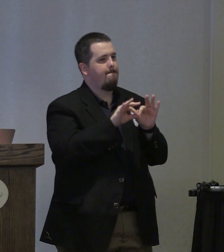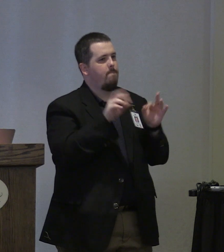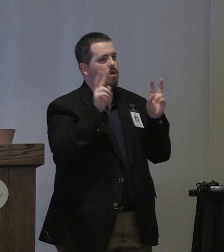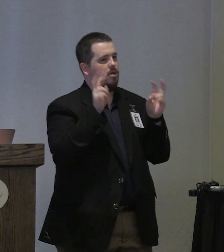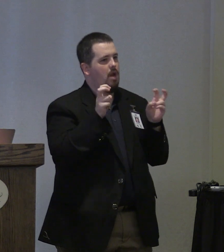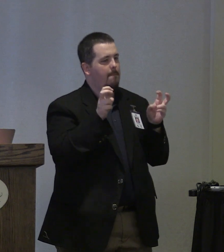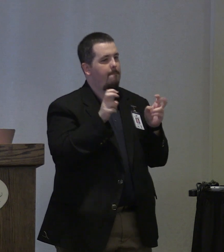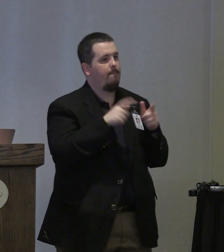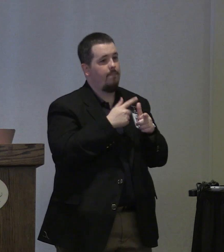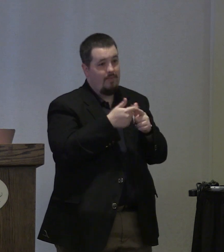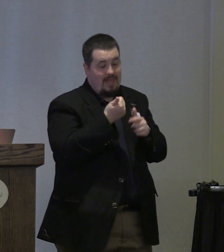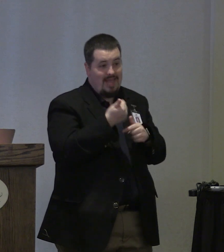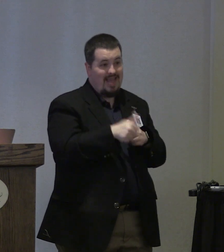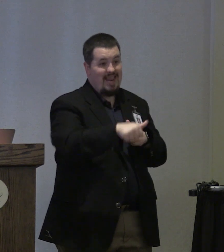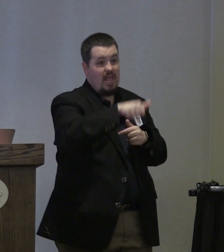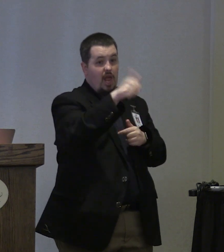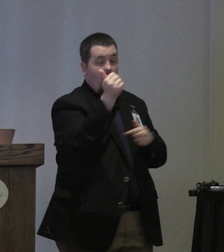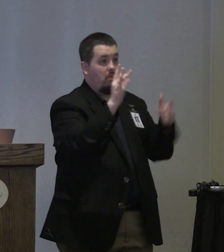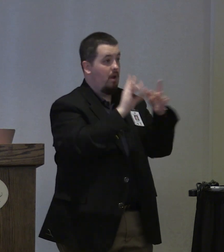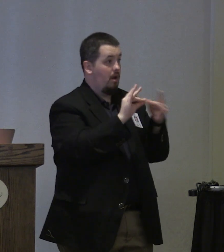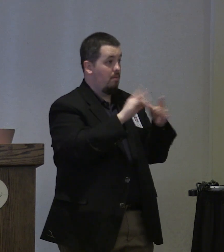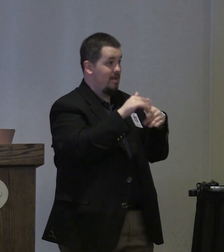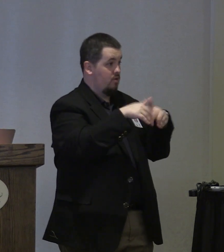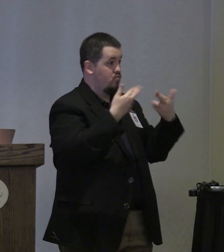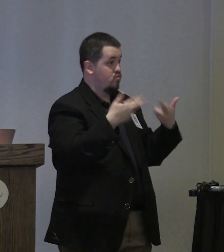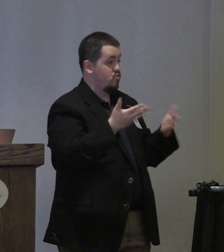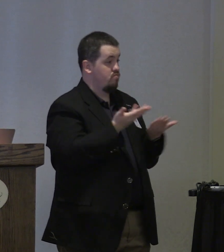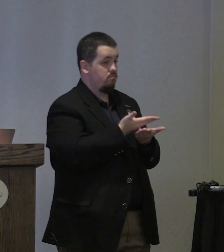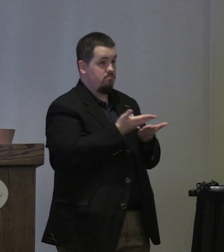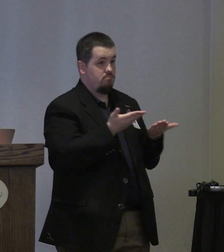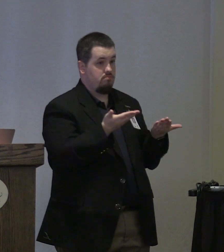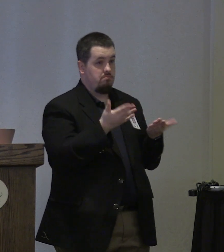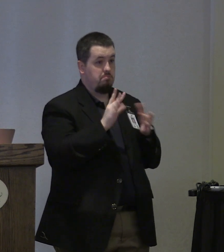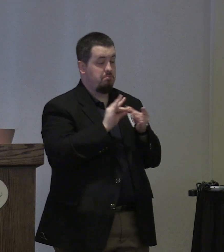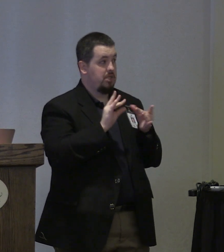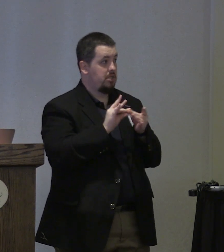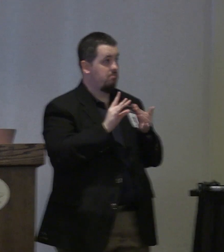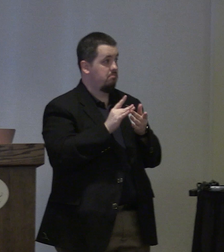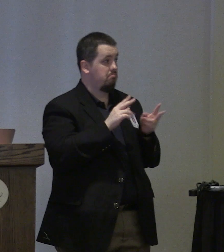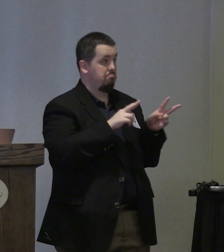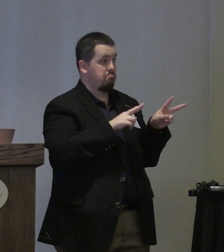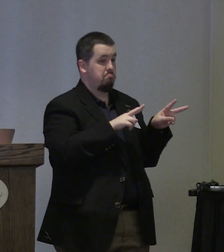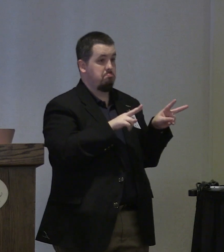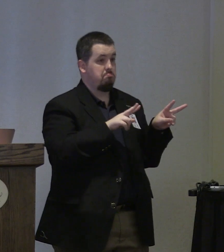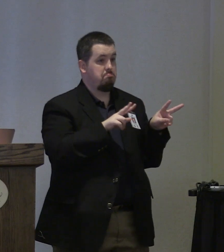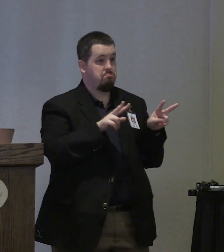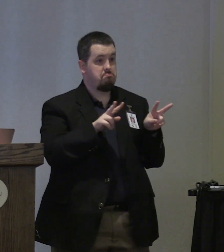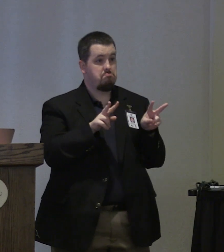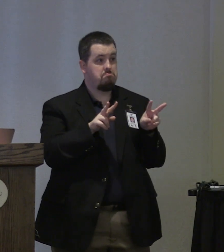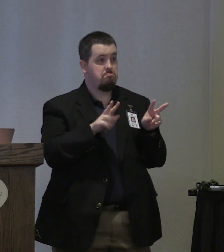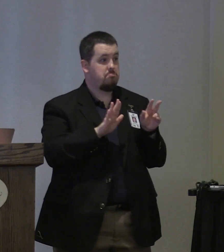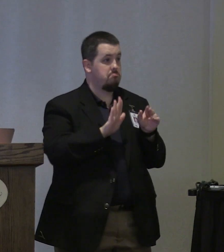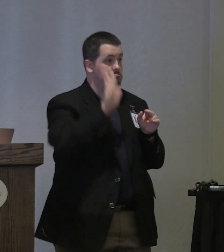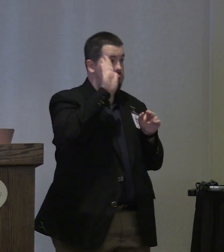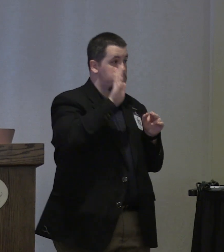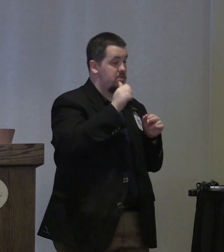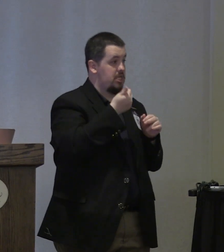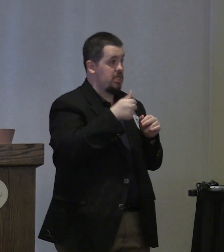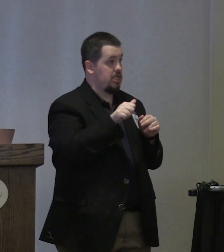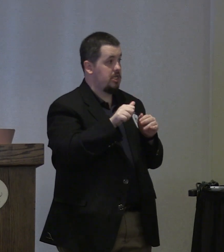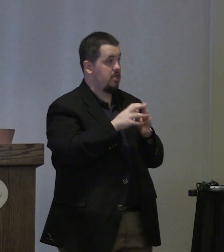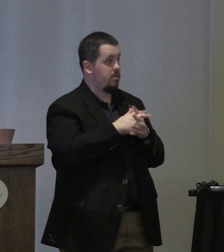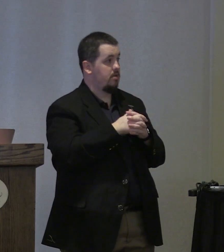so if there are any others in the room who would like to speak i'm kind of looking around for you to shoot your hand up